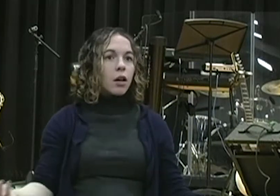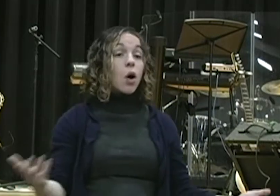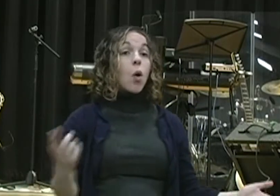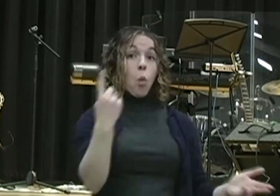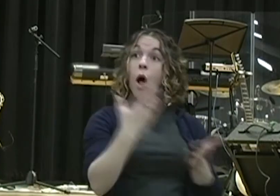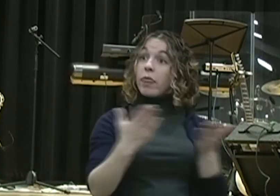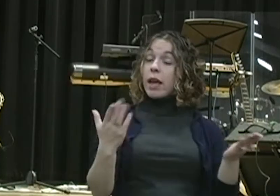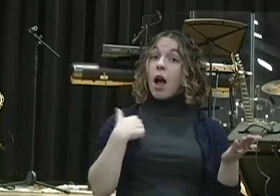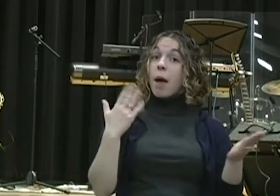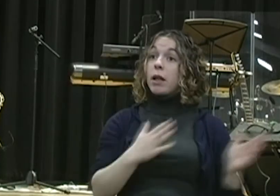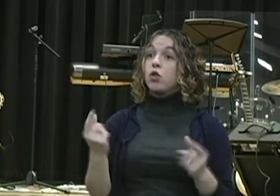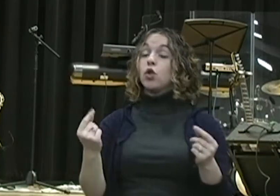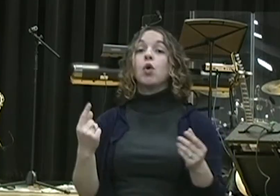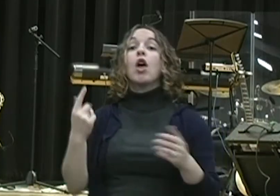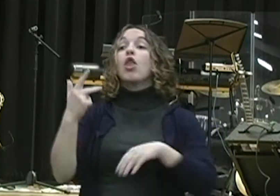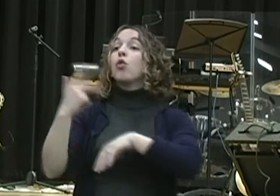is I go to the gym three times a week. Can't you tell?